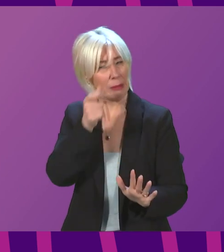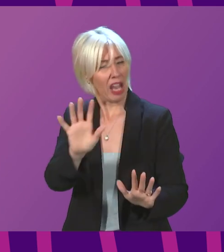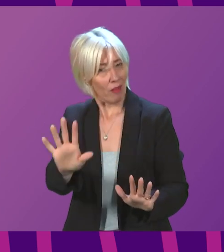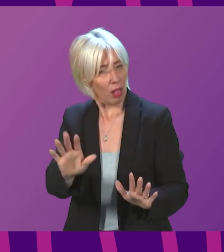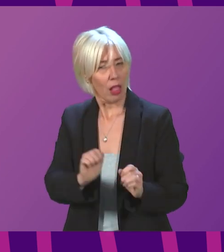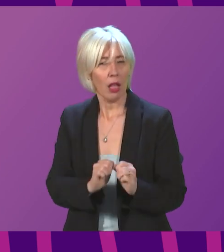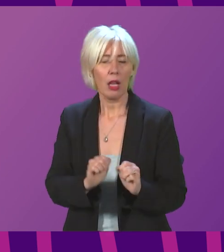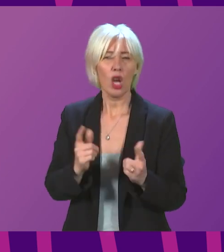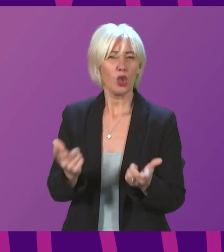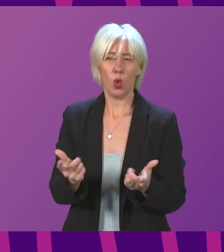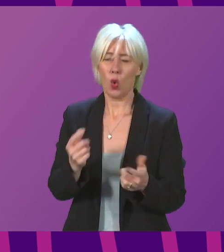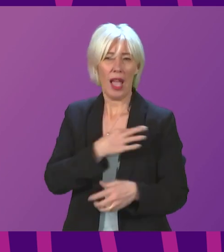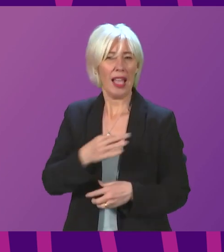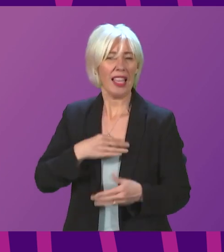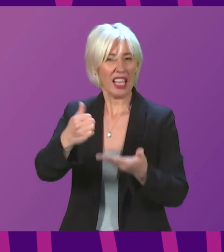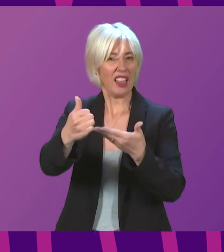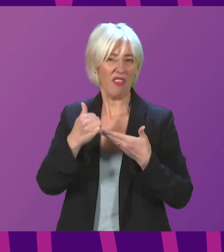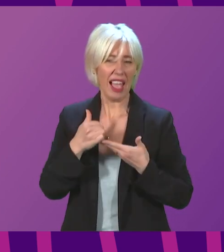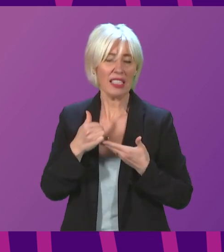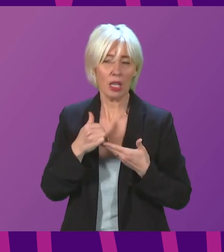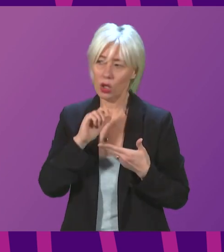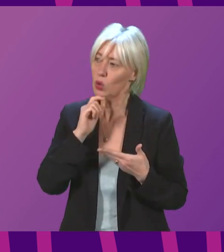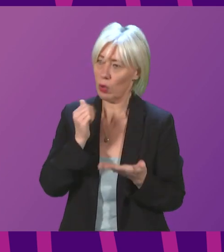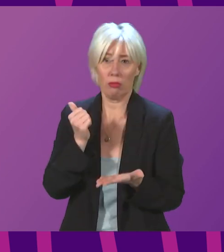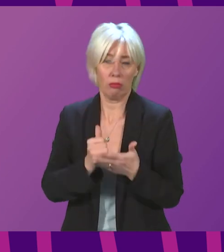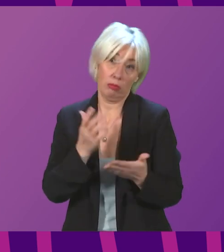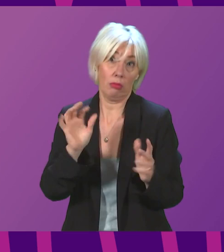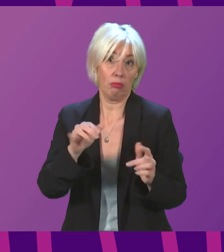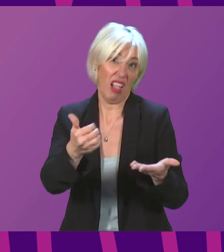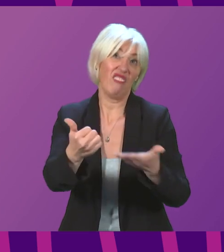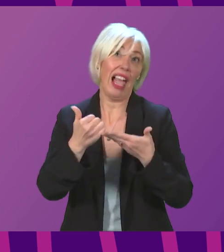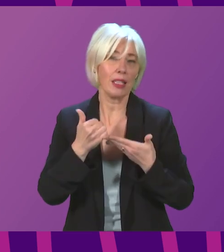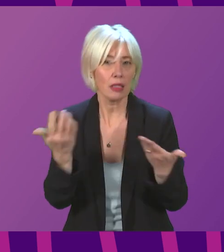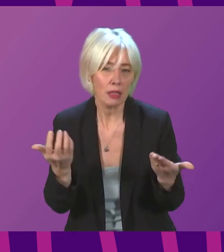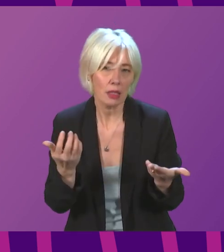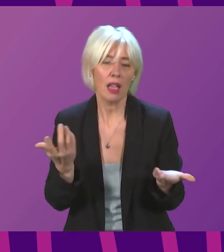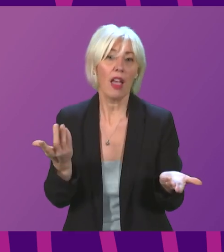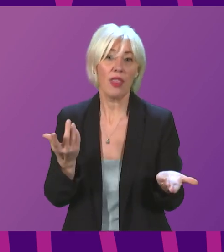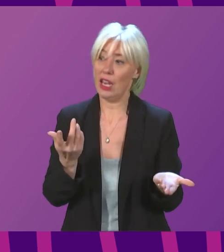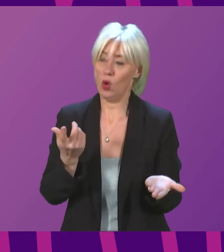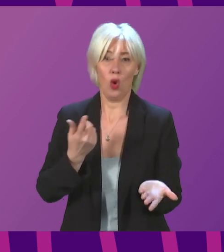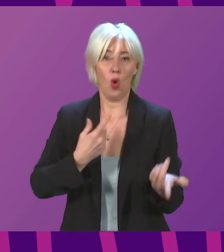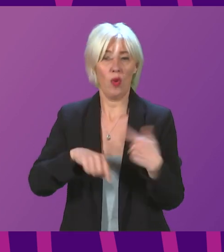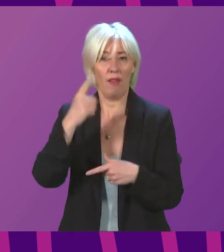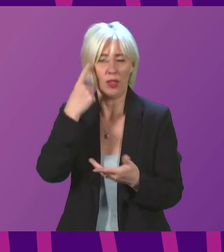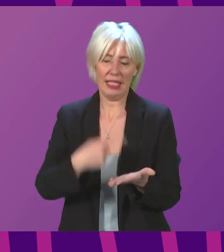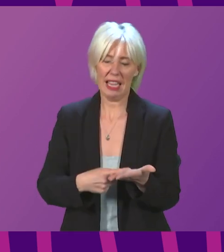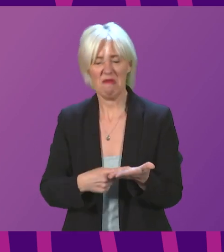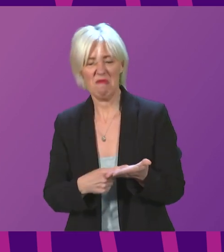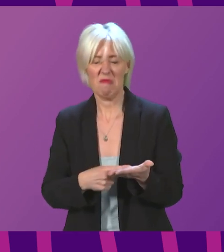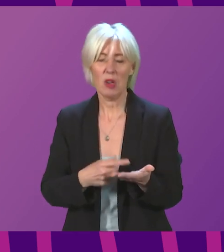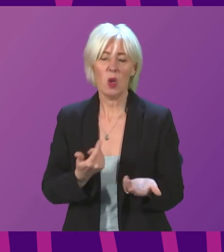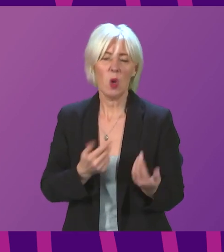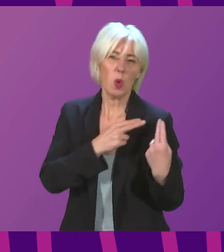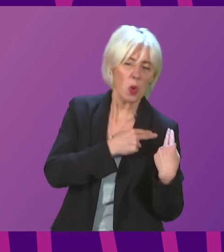advice, clinical advisors will advise governments, and it's up to the elected decision makers to decide how much weight to put on that. I